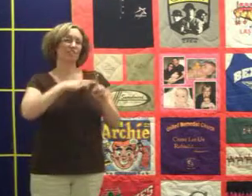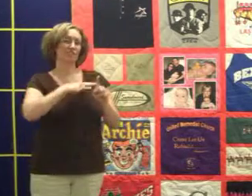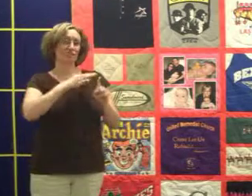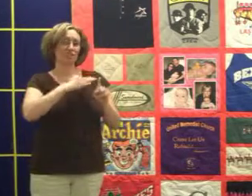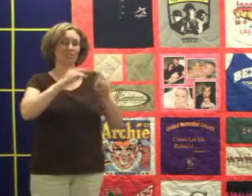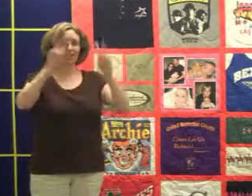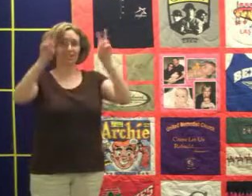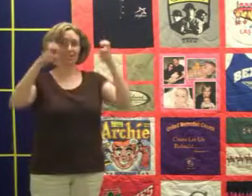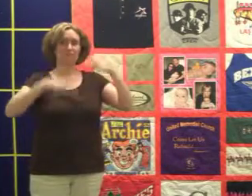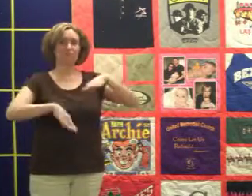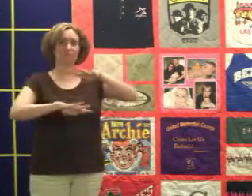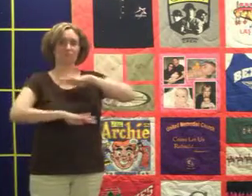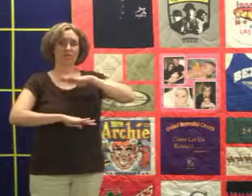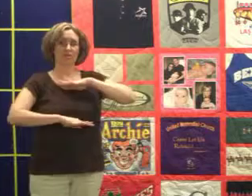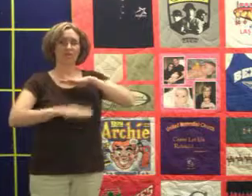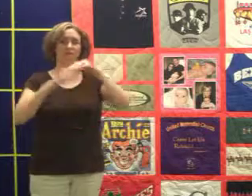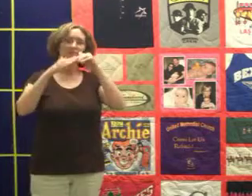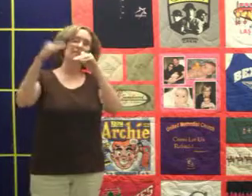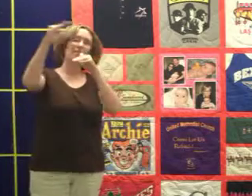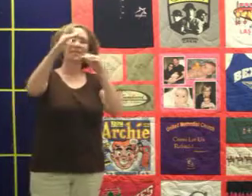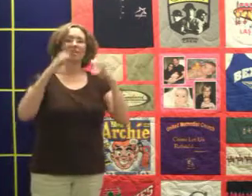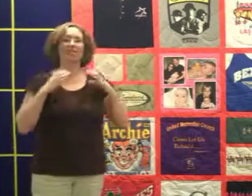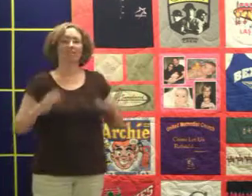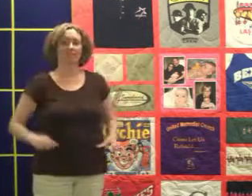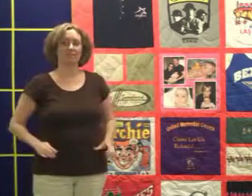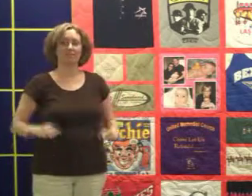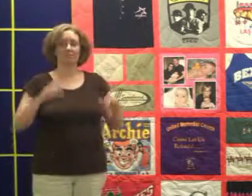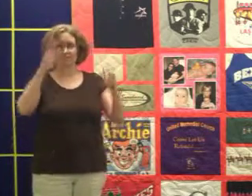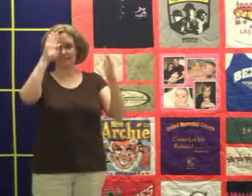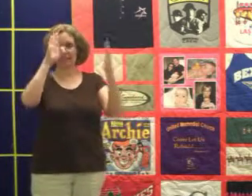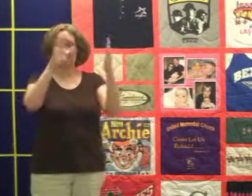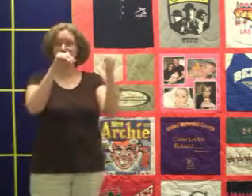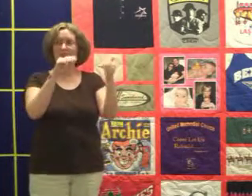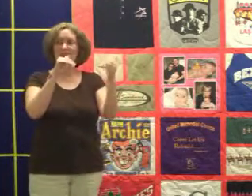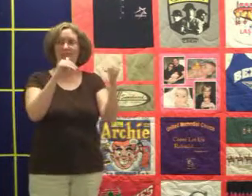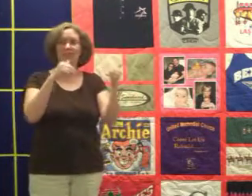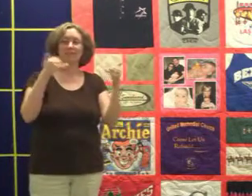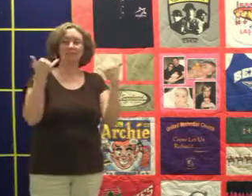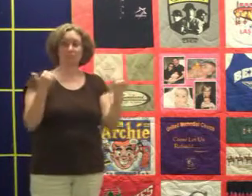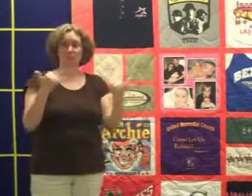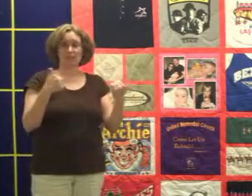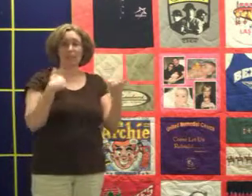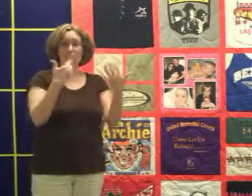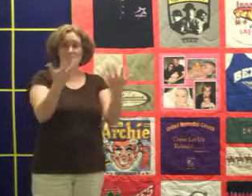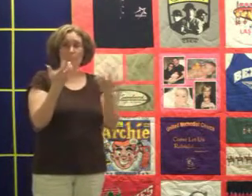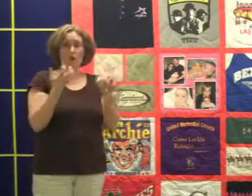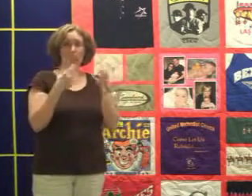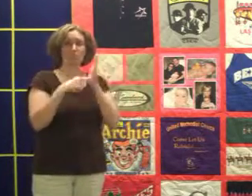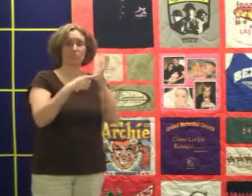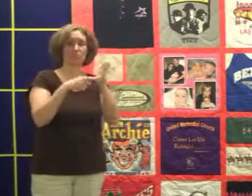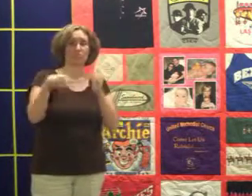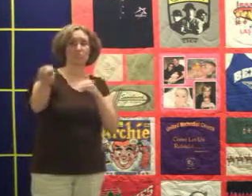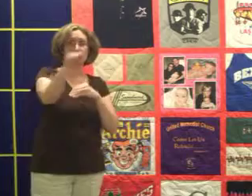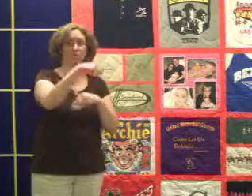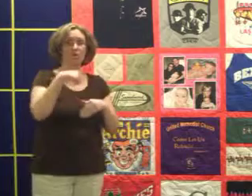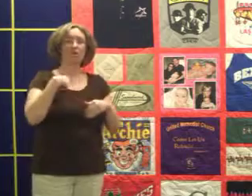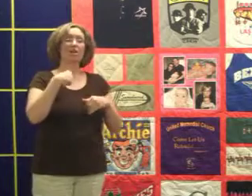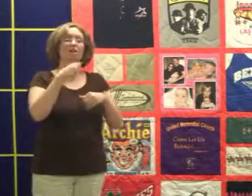We make very special t-shirt theme quilts that exceed our customers expectations. Today I want to show you